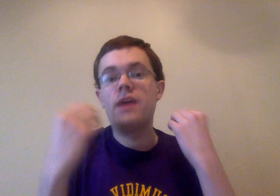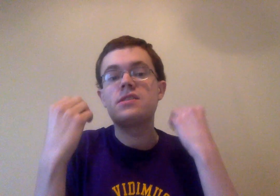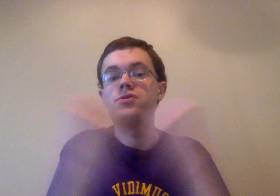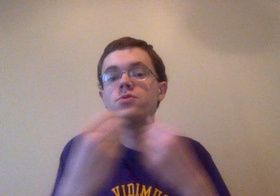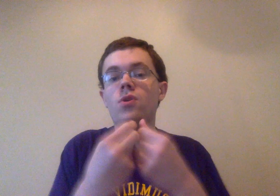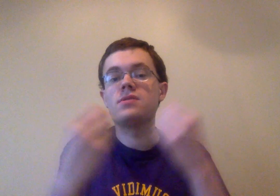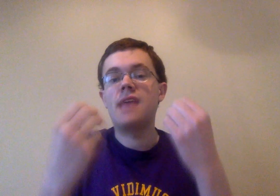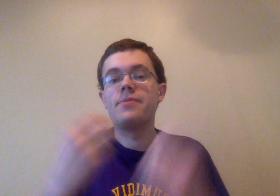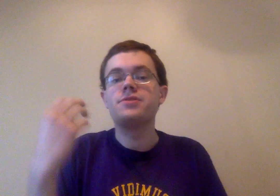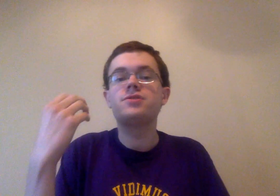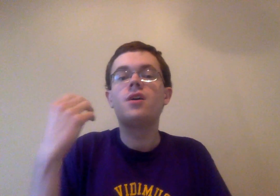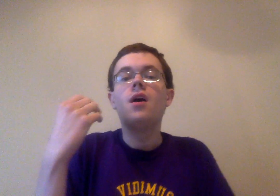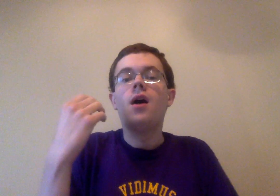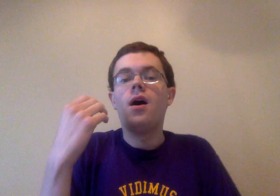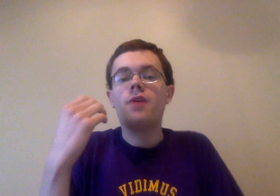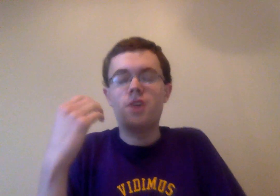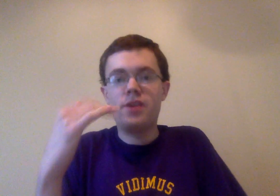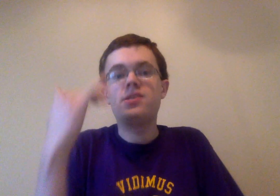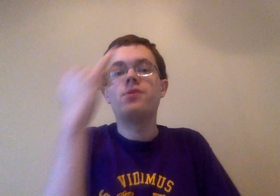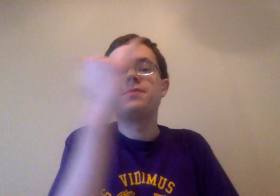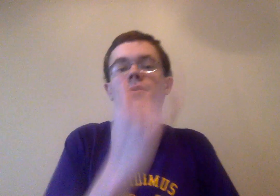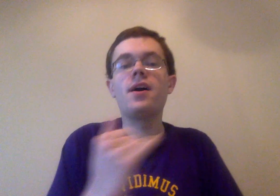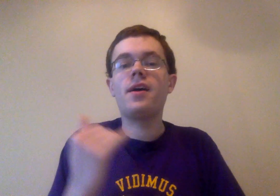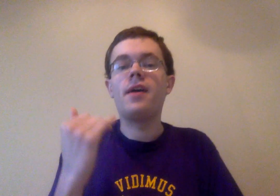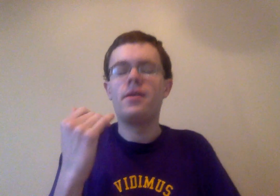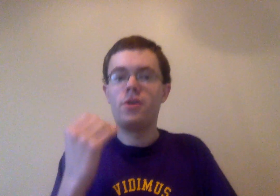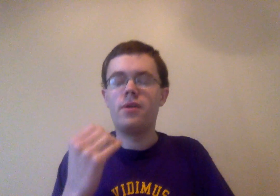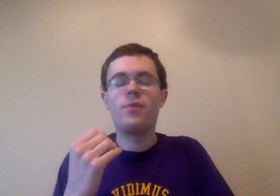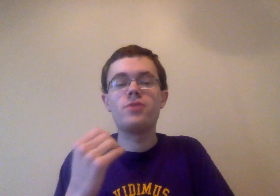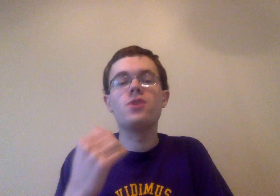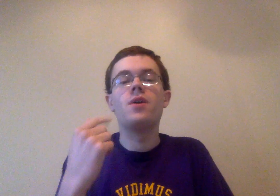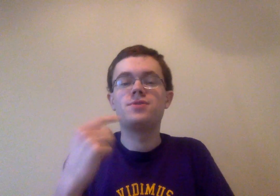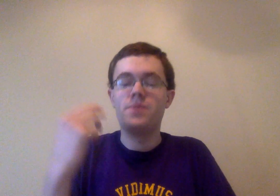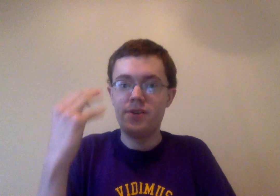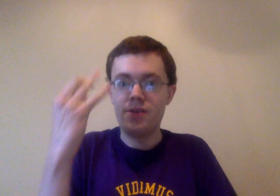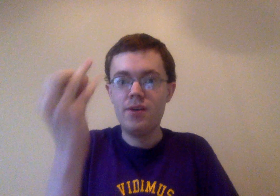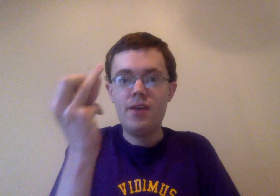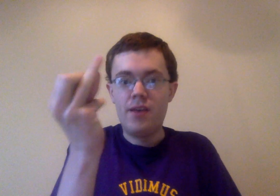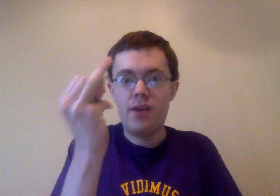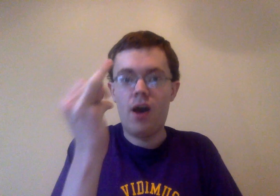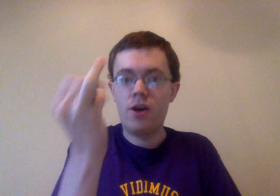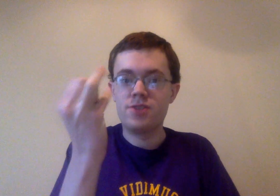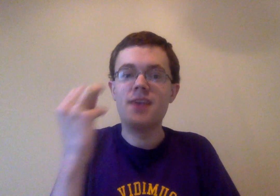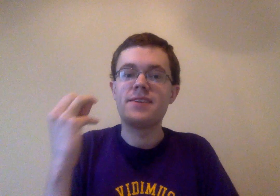has their new goals established. Sarada still wants to be the Hokage, and Boruto wants to be her Sasuke.